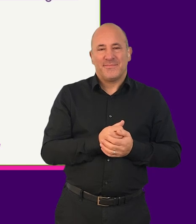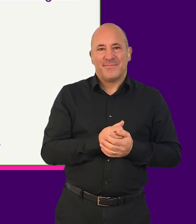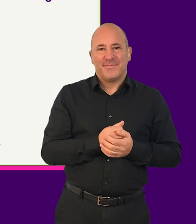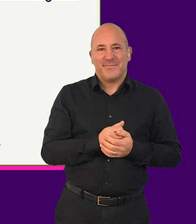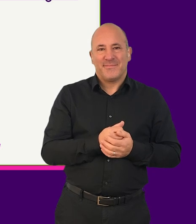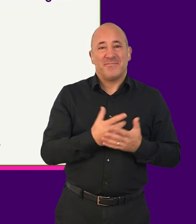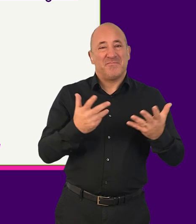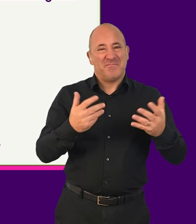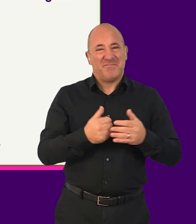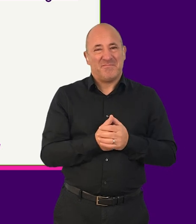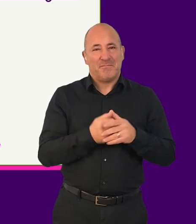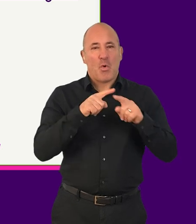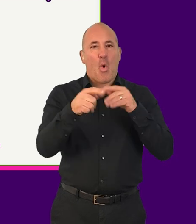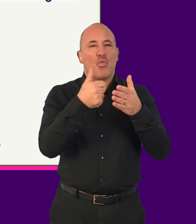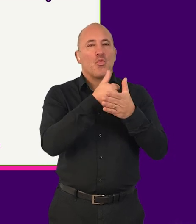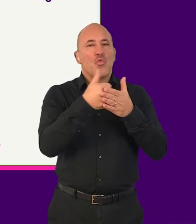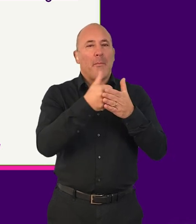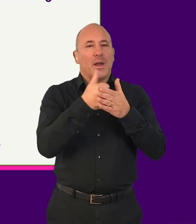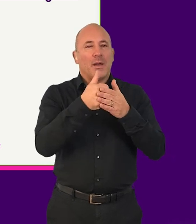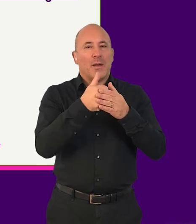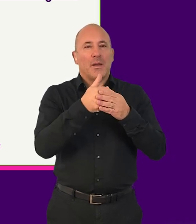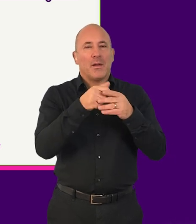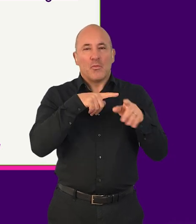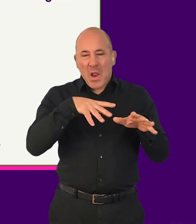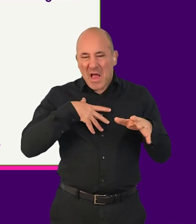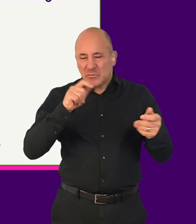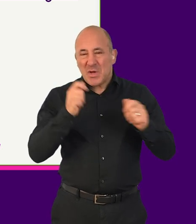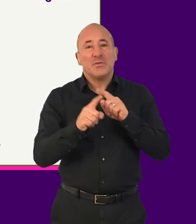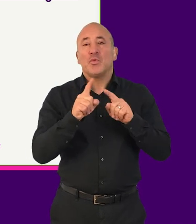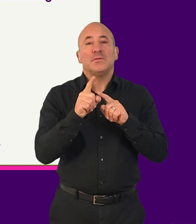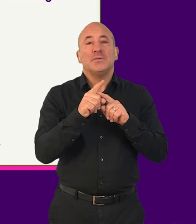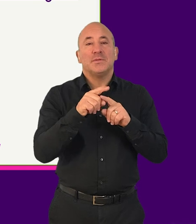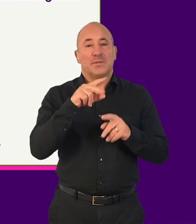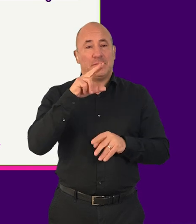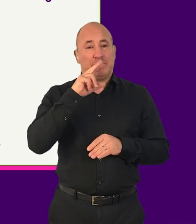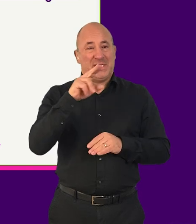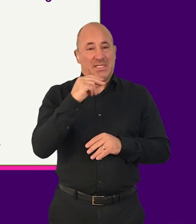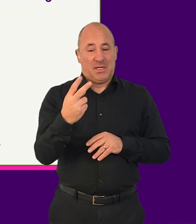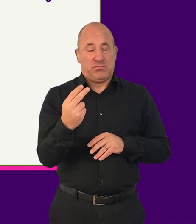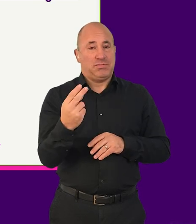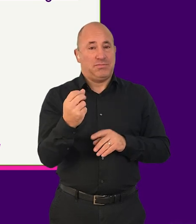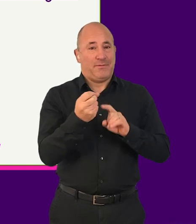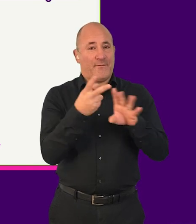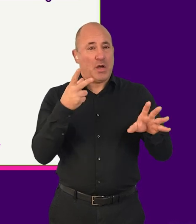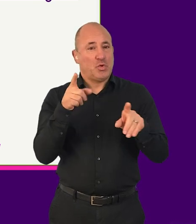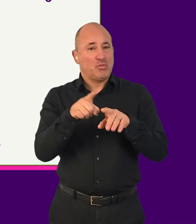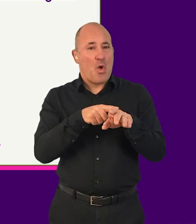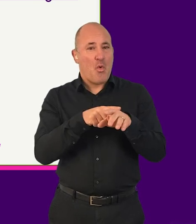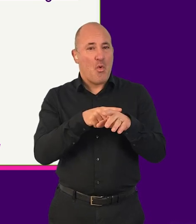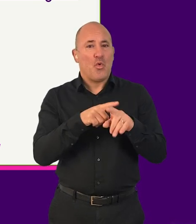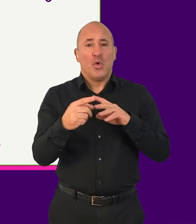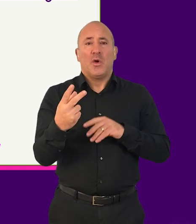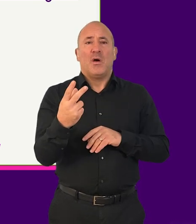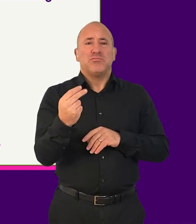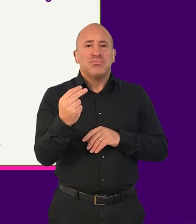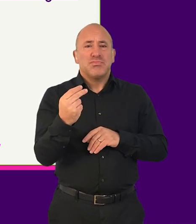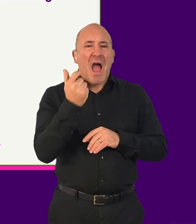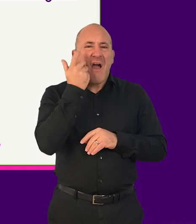Probably the most common setting people change is the rate of speech output. Many people who use screen readers on a daily basis